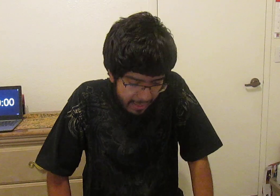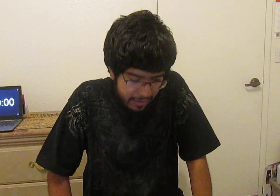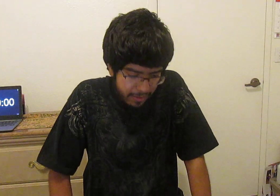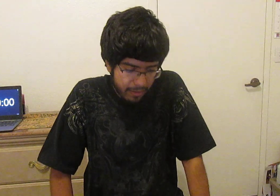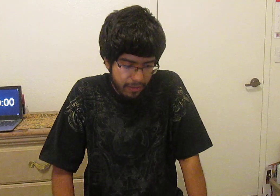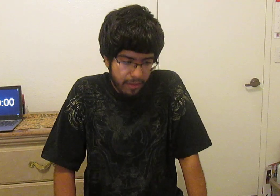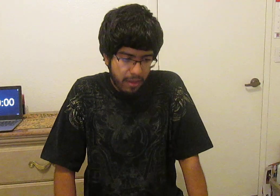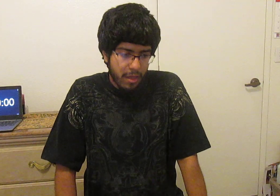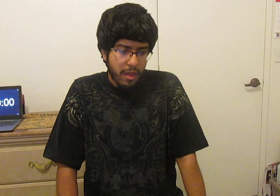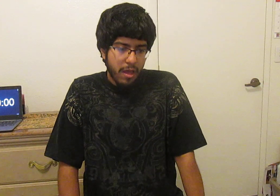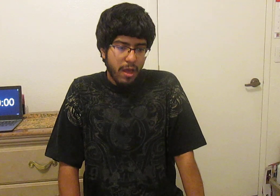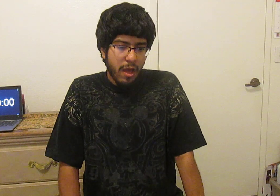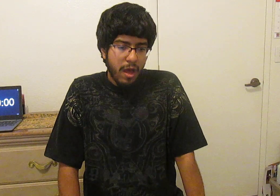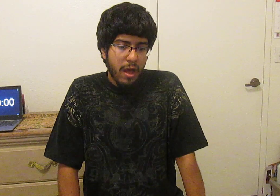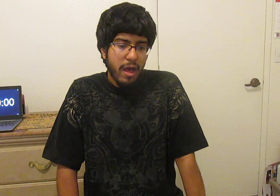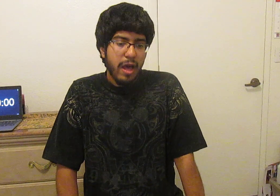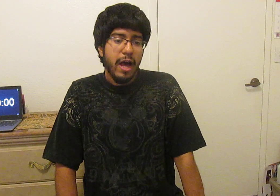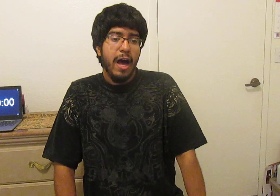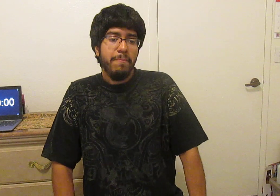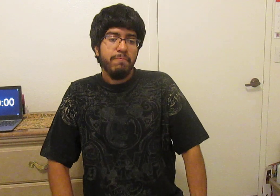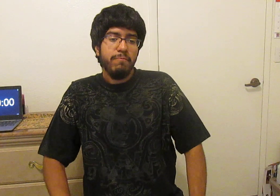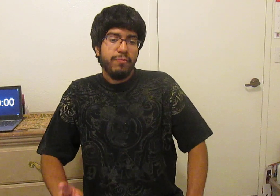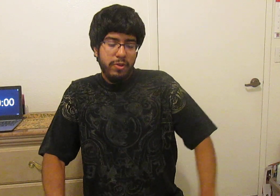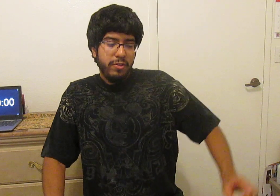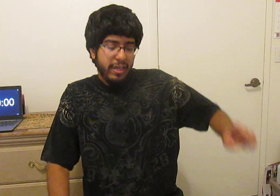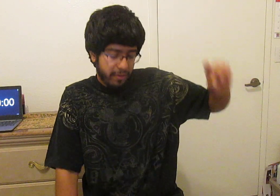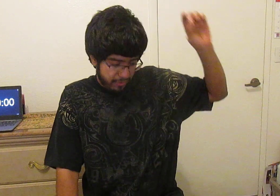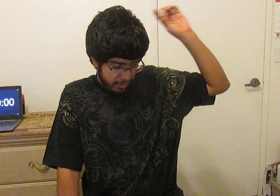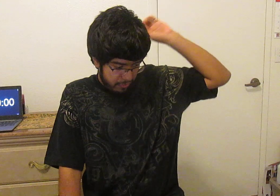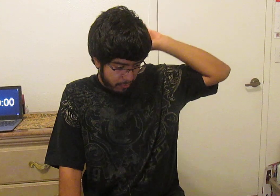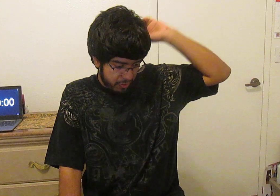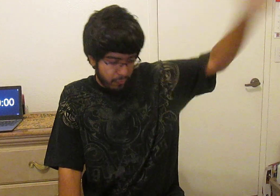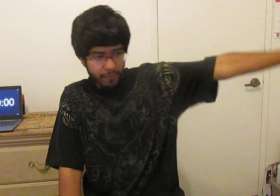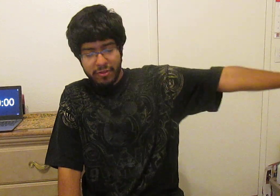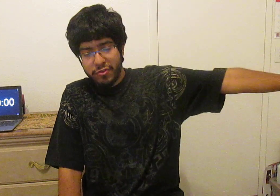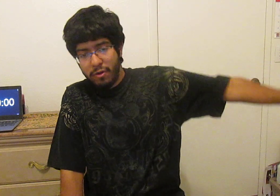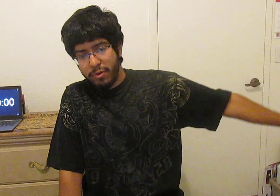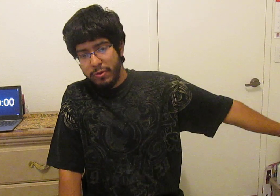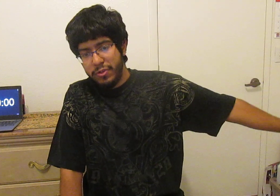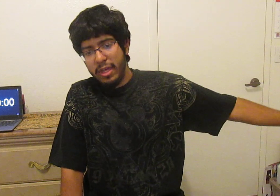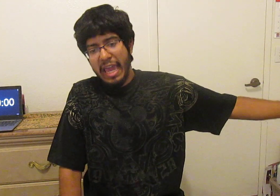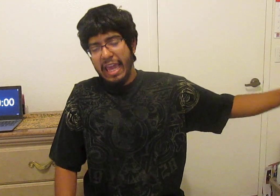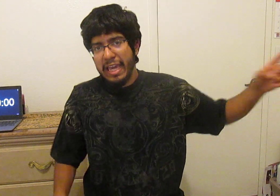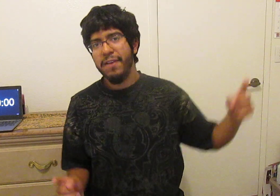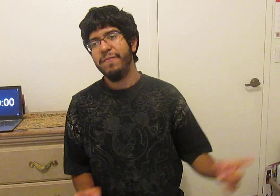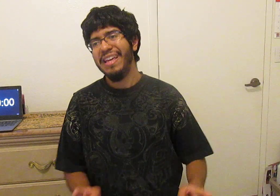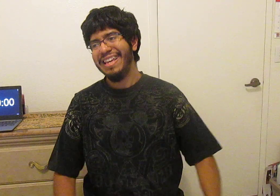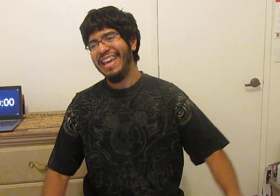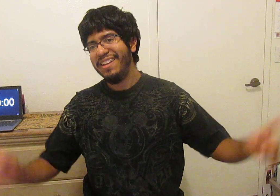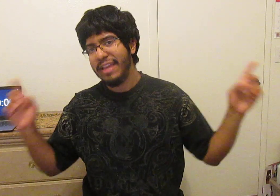I'm gonna take a kill two birds with one stone approach if in case I